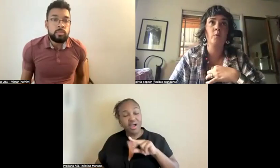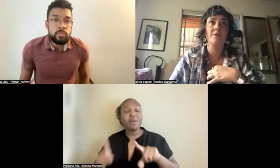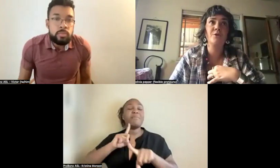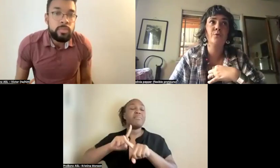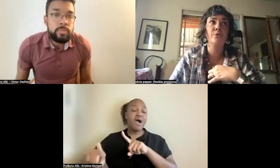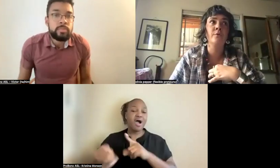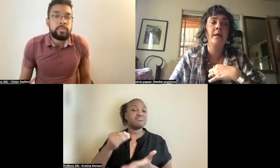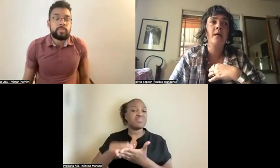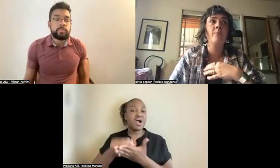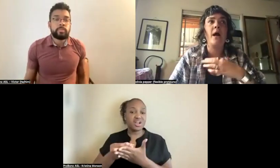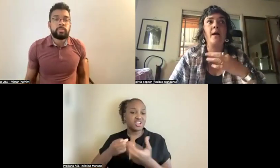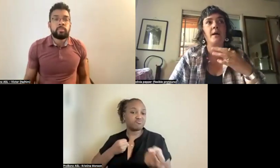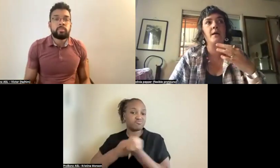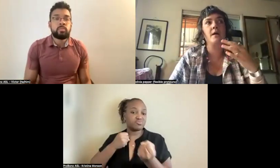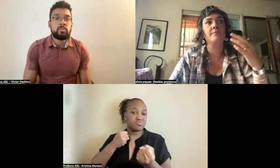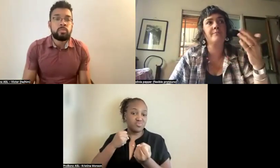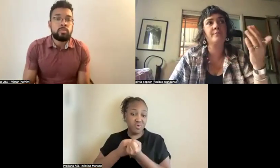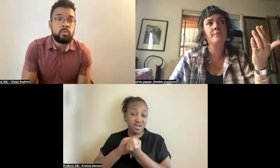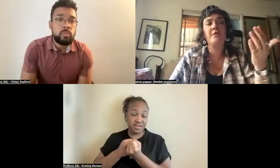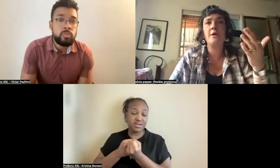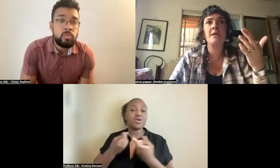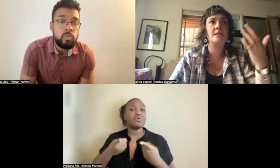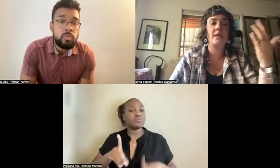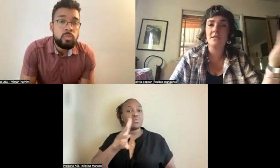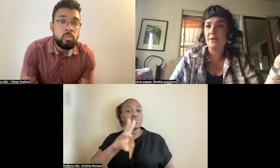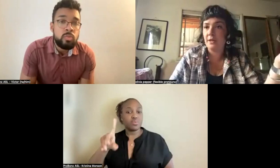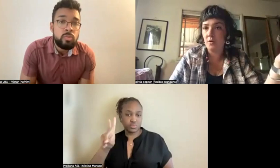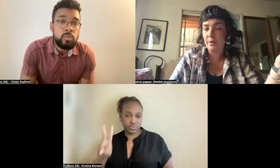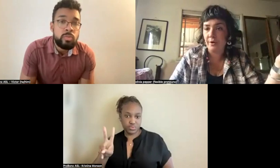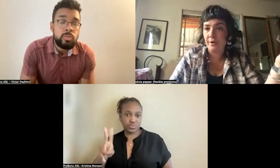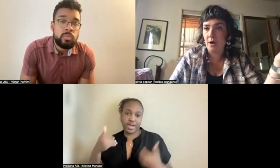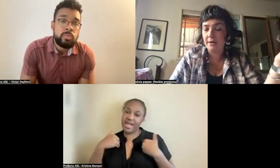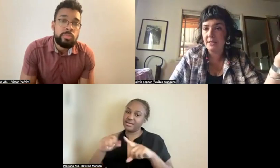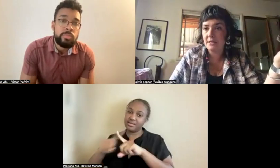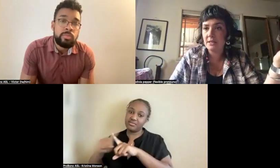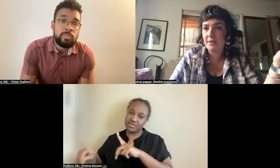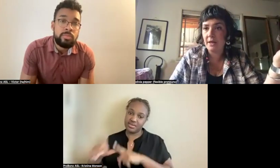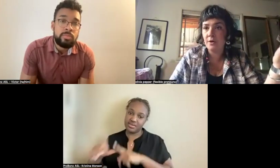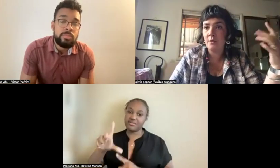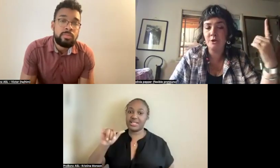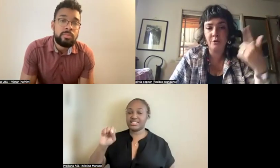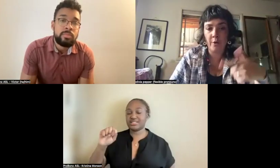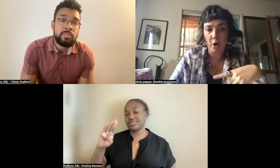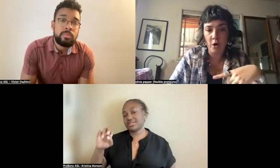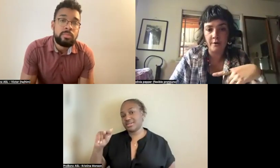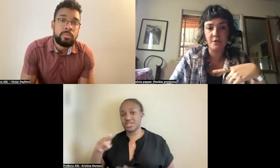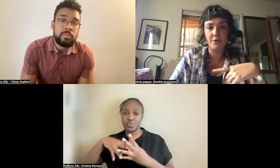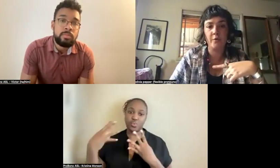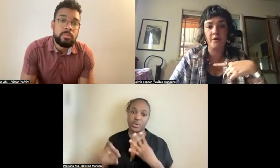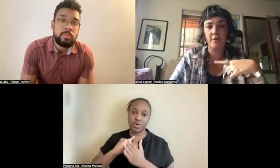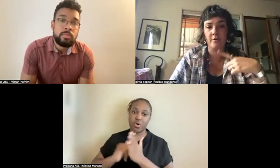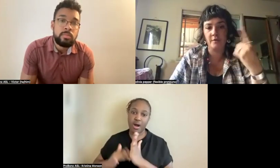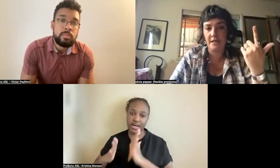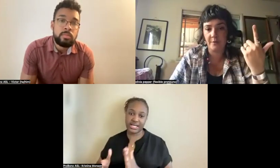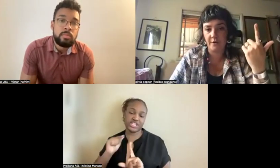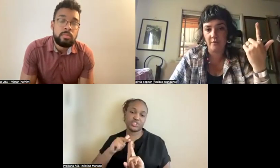World War II by various lesbian and queer artists that they had known. Juna Barnes, who wrote